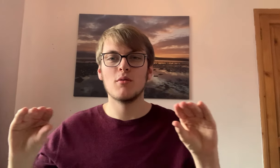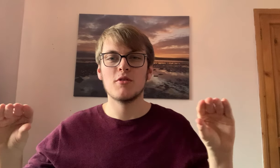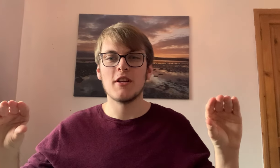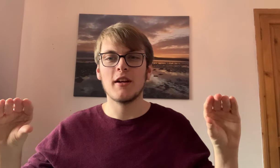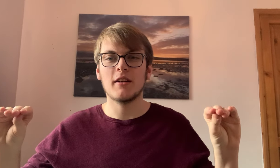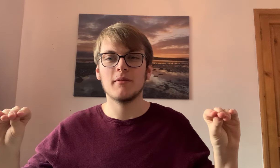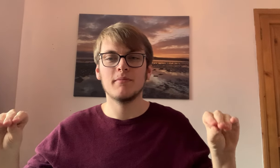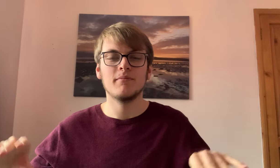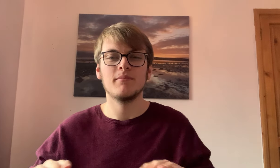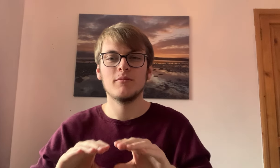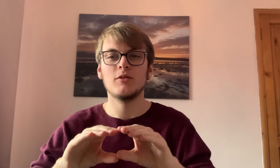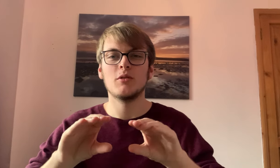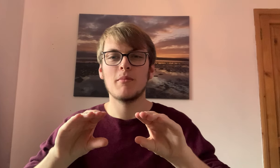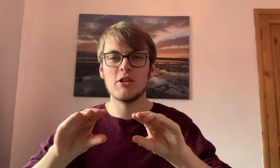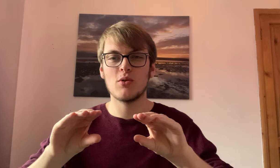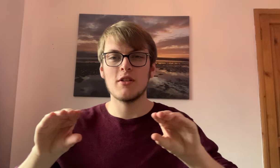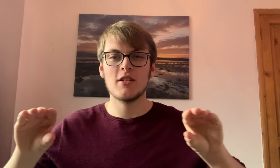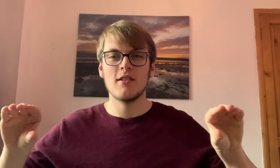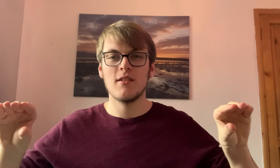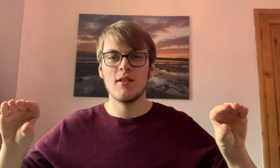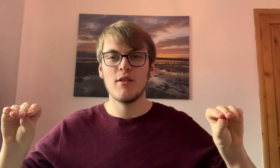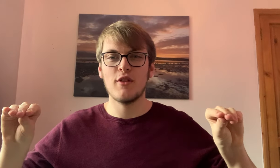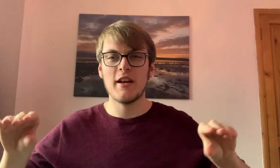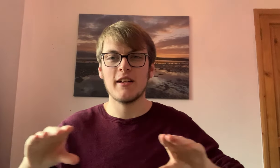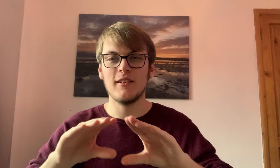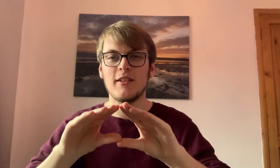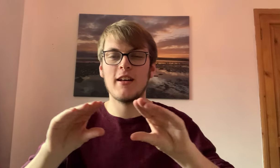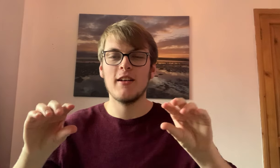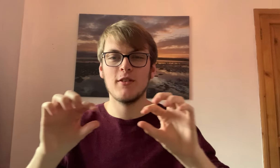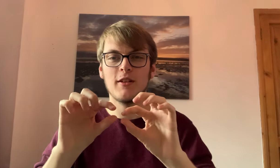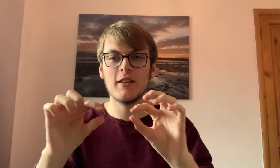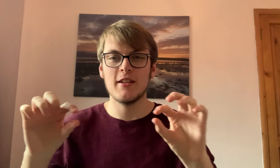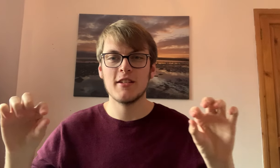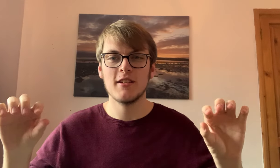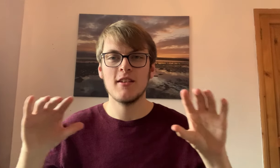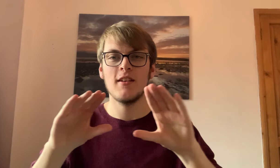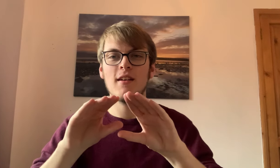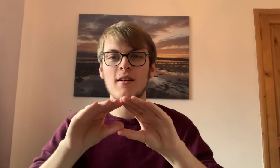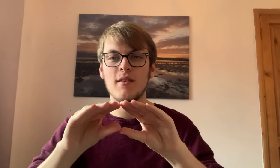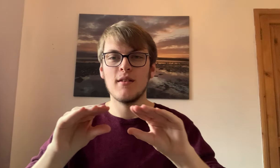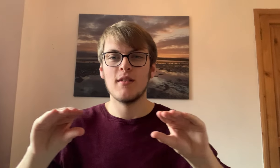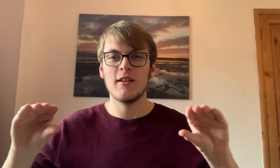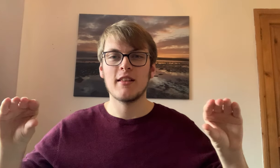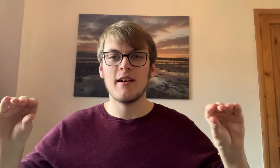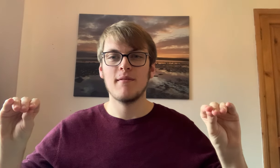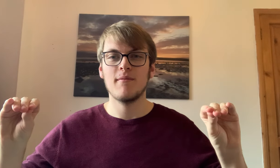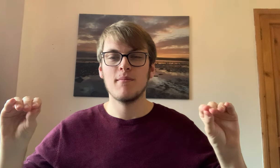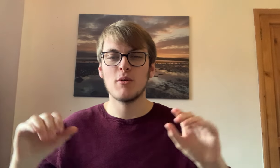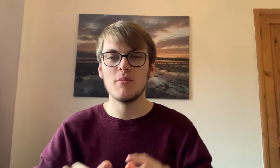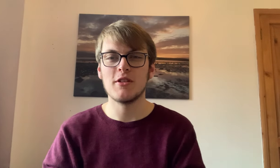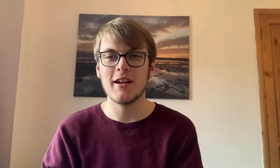Broomstick. Make sure it's thick, like that, like this, like that. Broomstick.